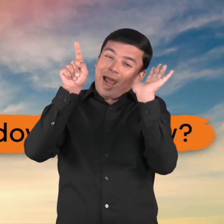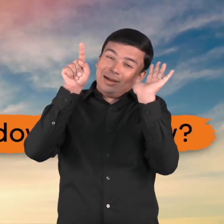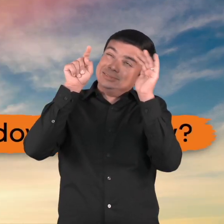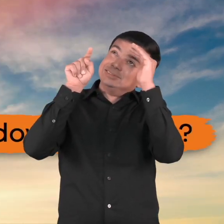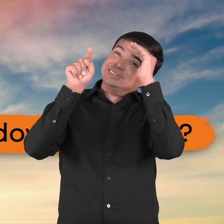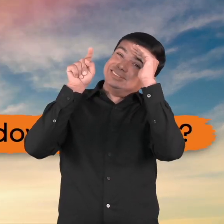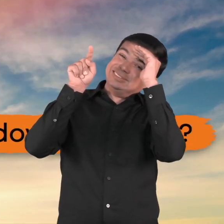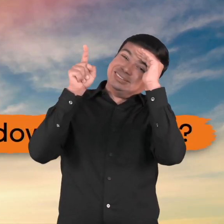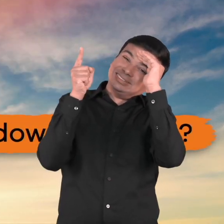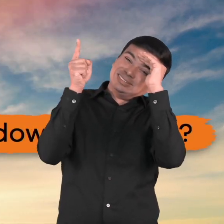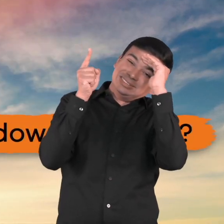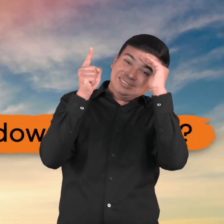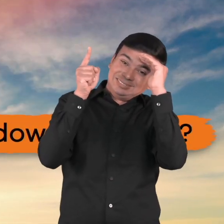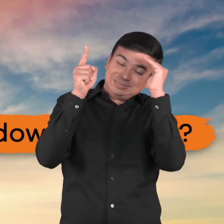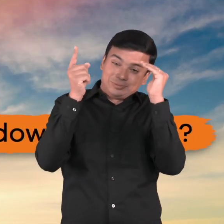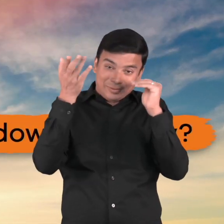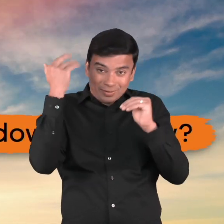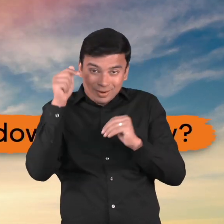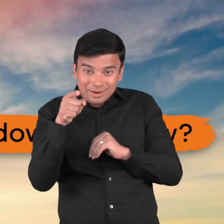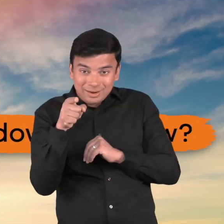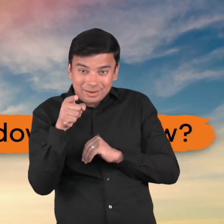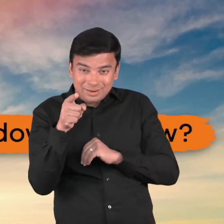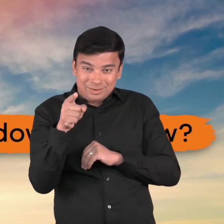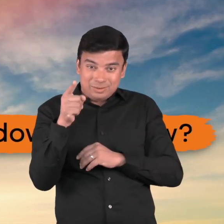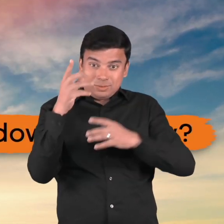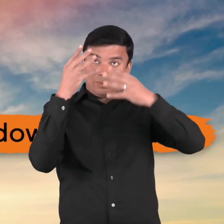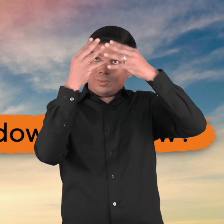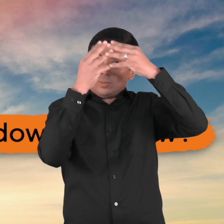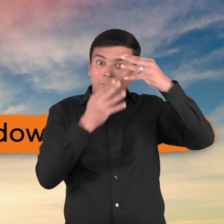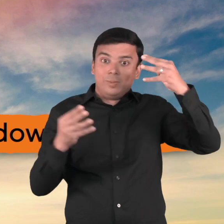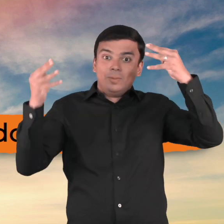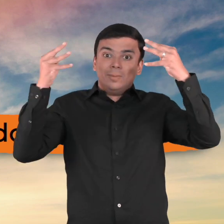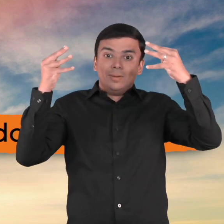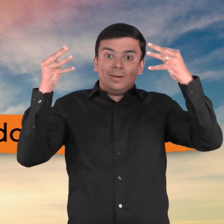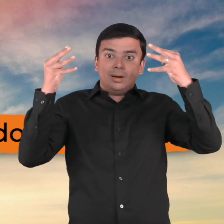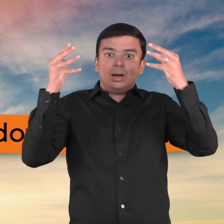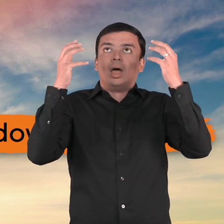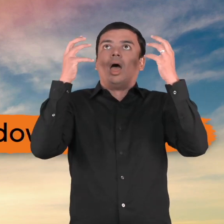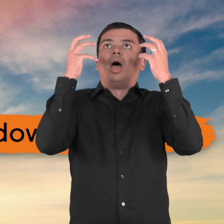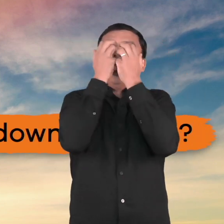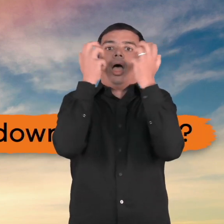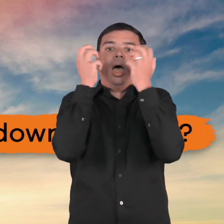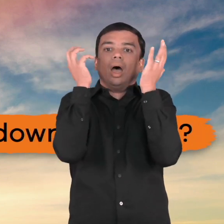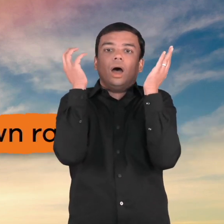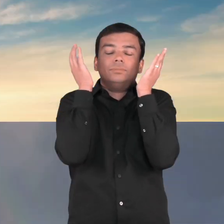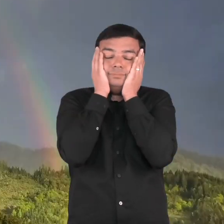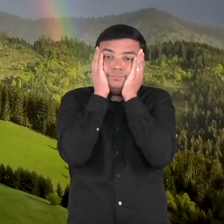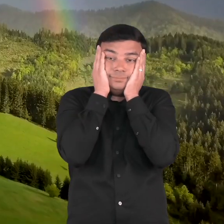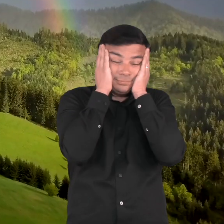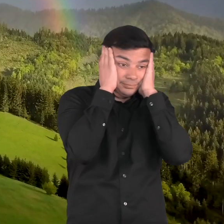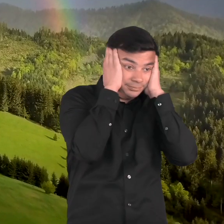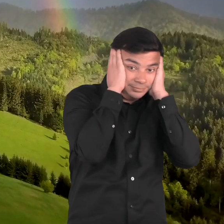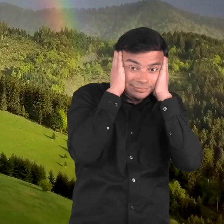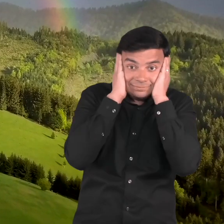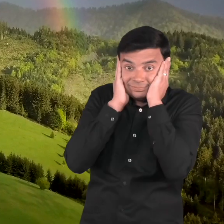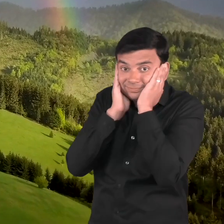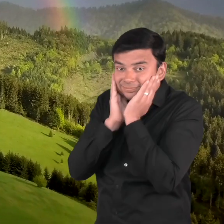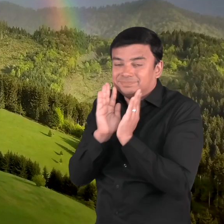ever seen an upside-down rainbow? That would be an awesome sight to see. Here is an interesting fact.